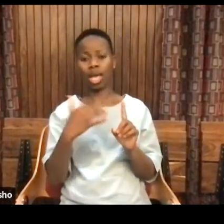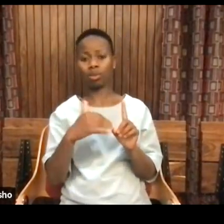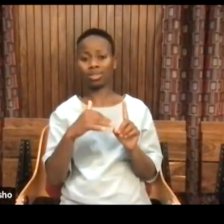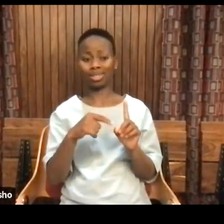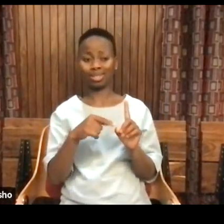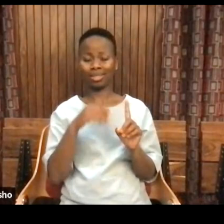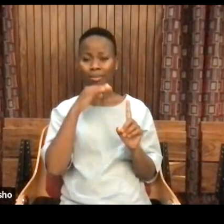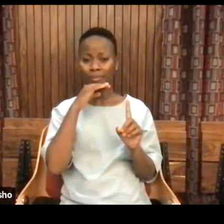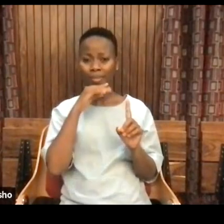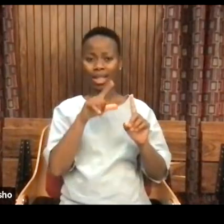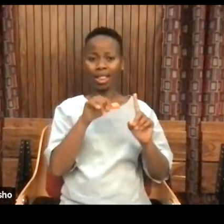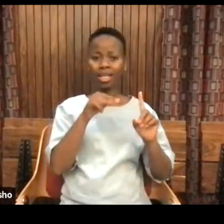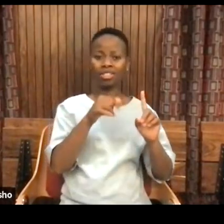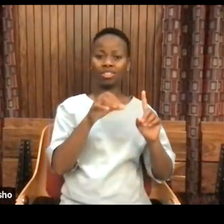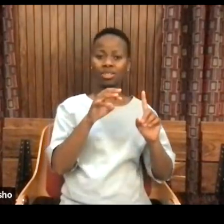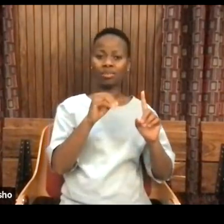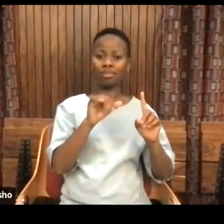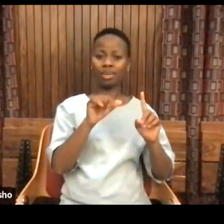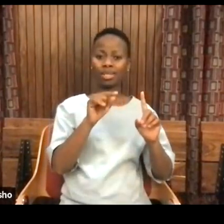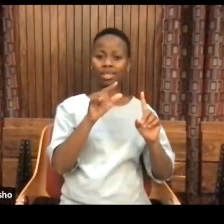and respect.